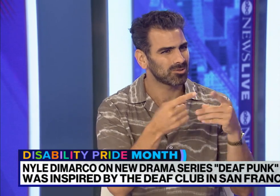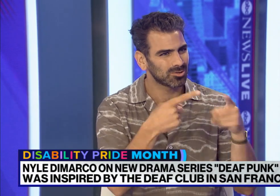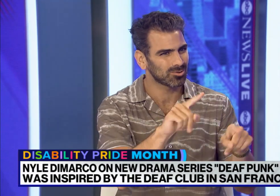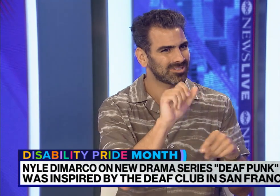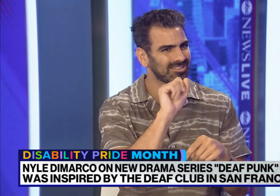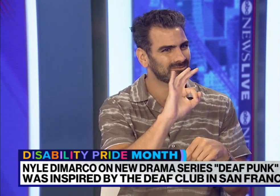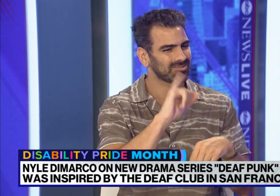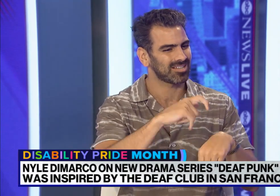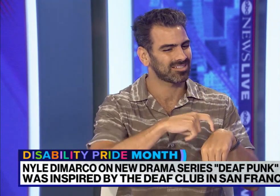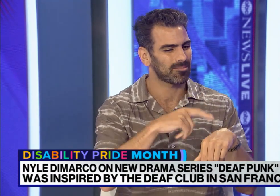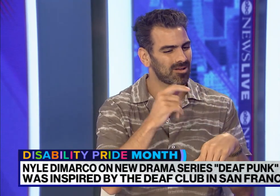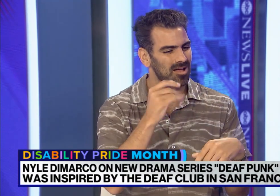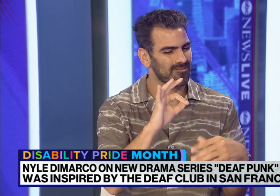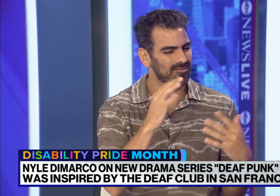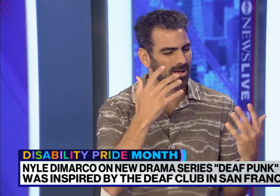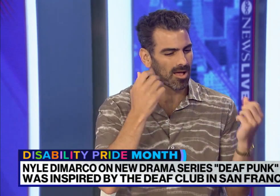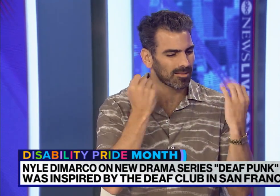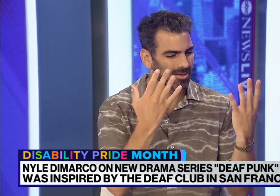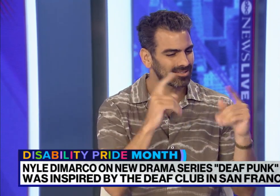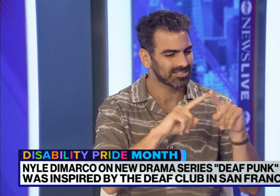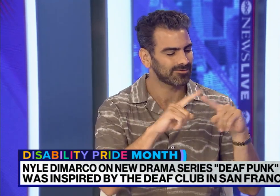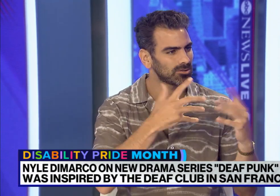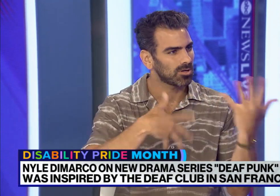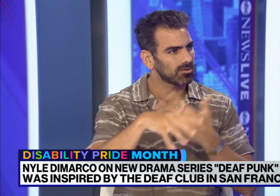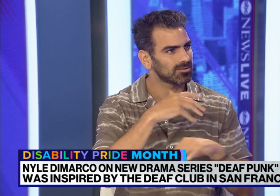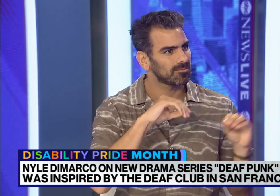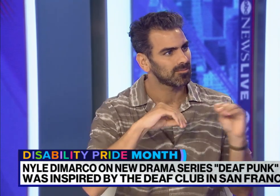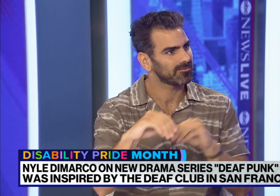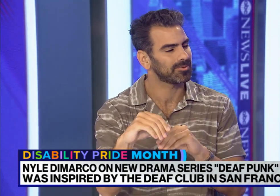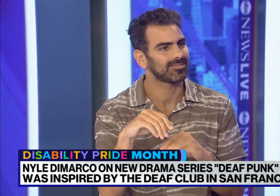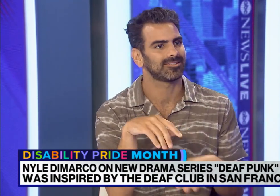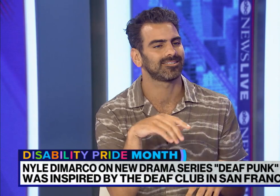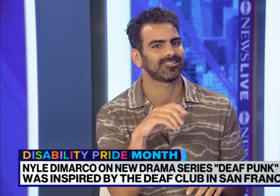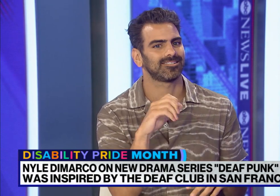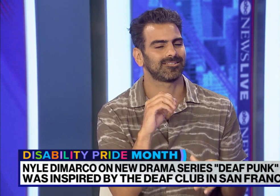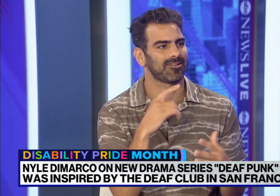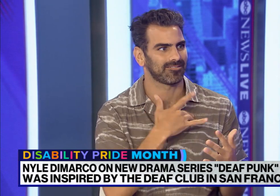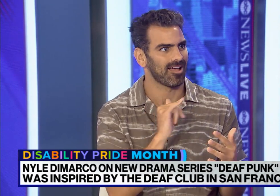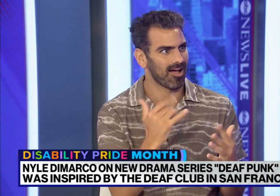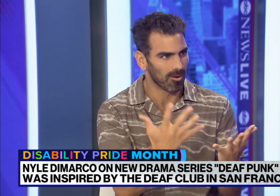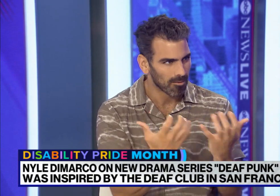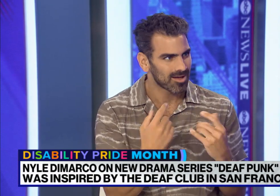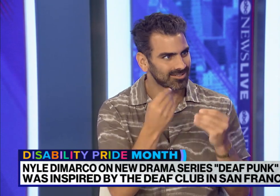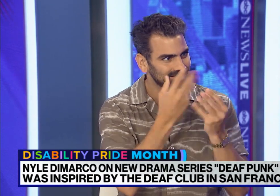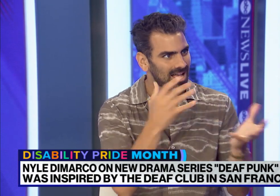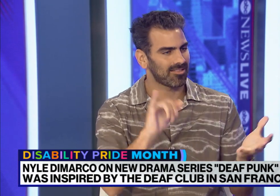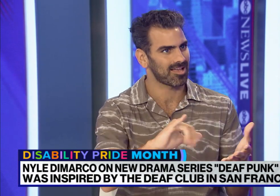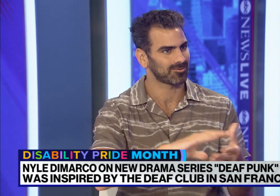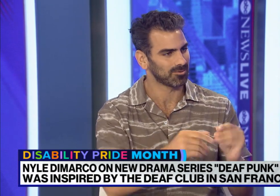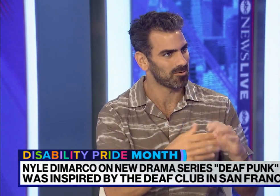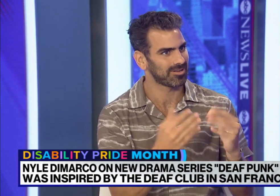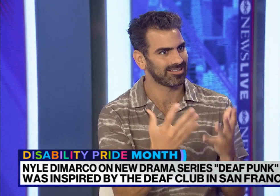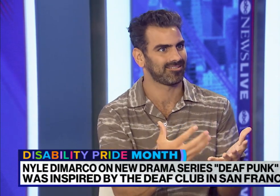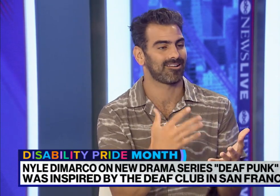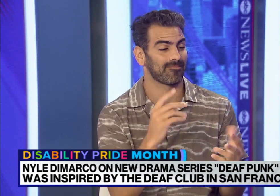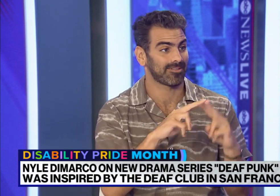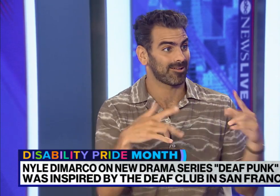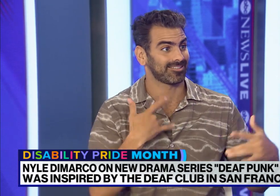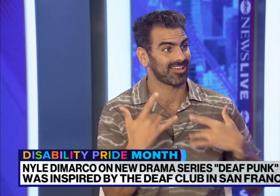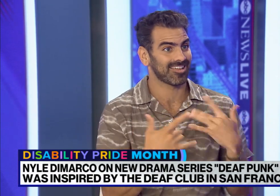for it. And so many of the stories that had come out during that time are incredible and really speak more to the movements that were going on at the time. I'm